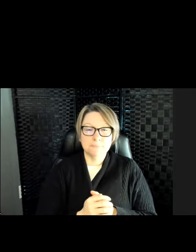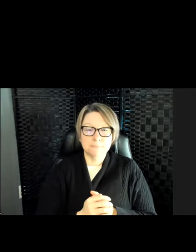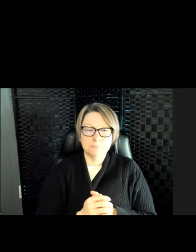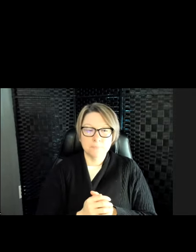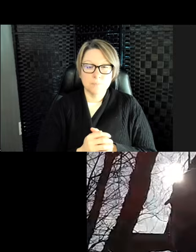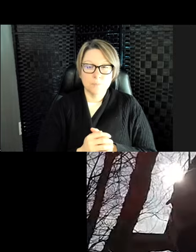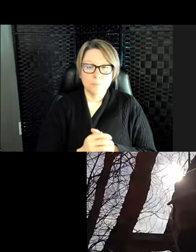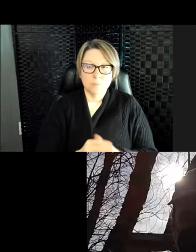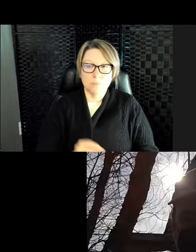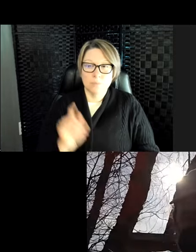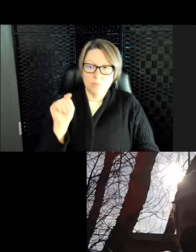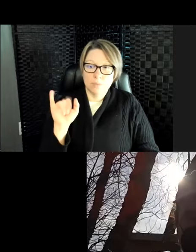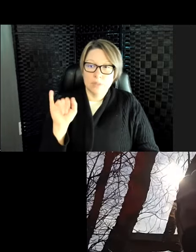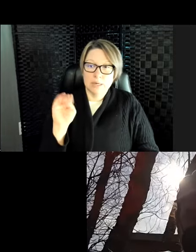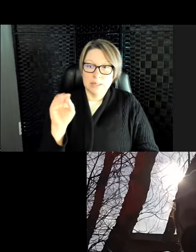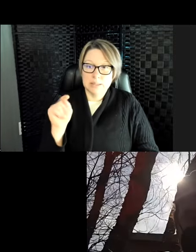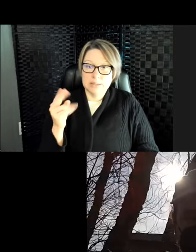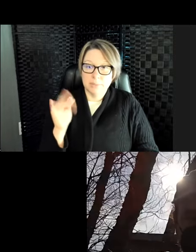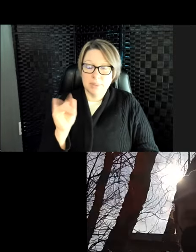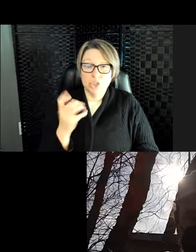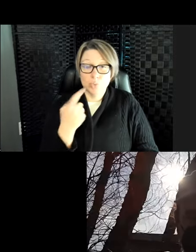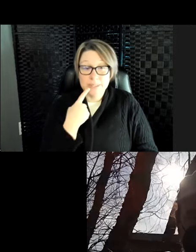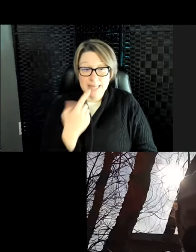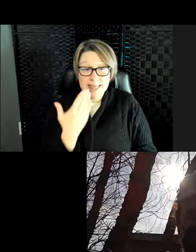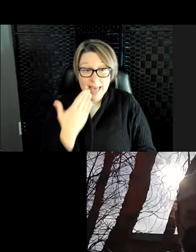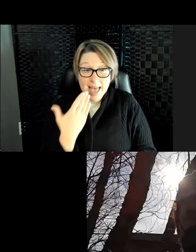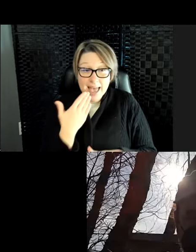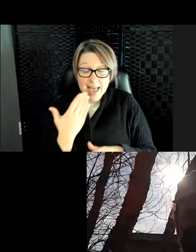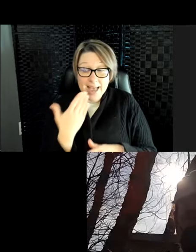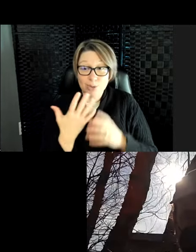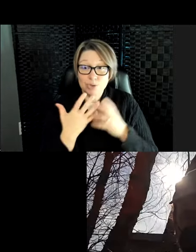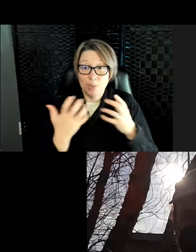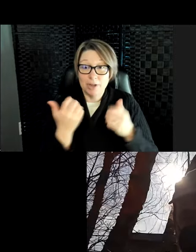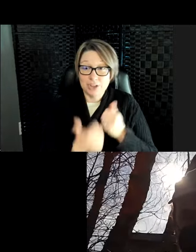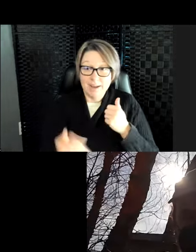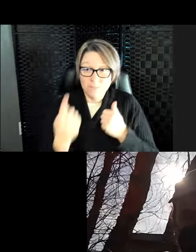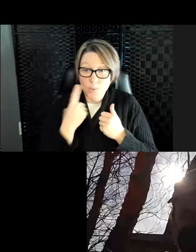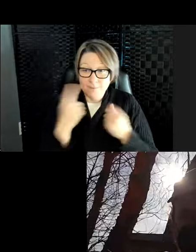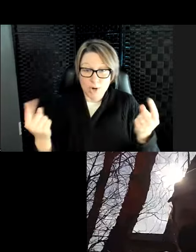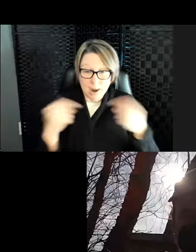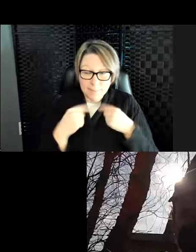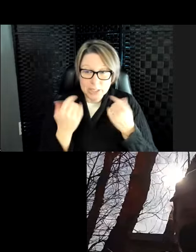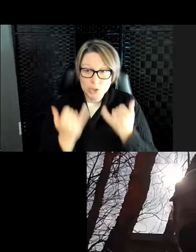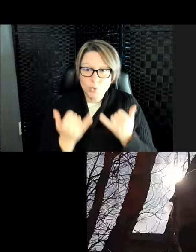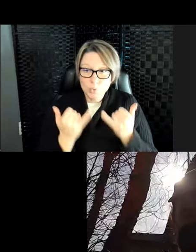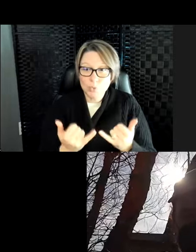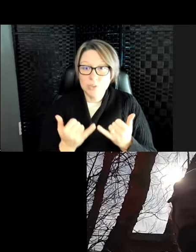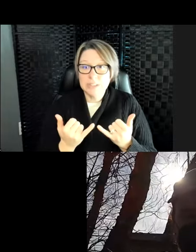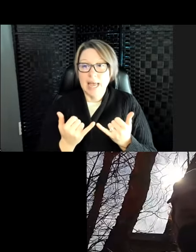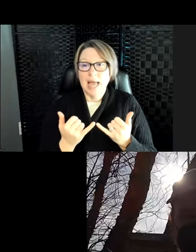Yes, I just wanted to say thank you so much, everybody, for coming here today. It has been a lot of fun